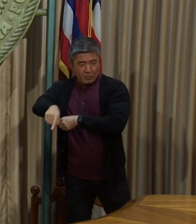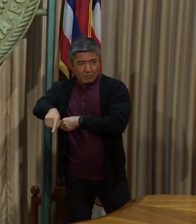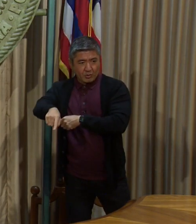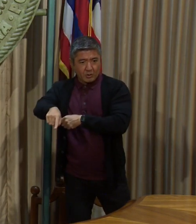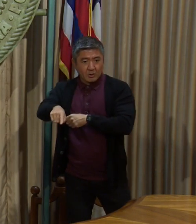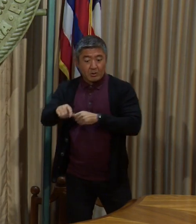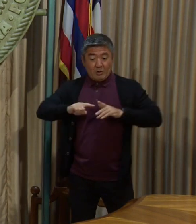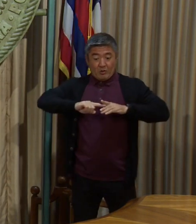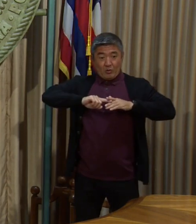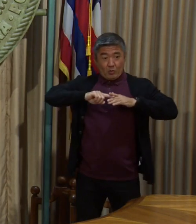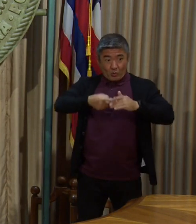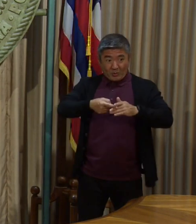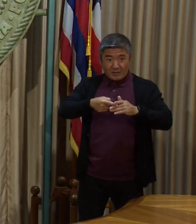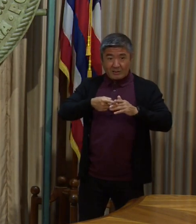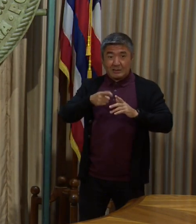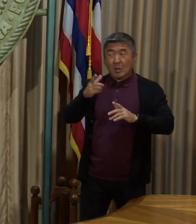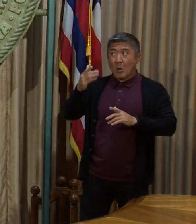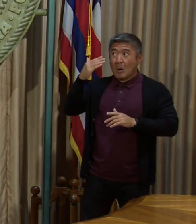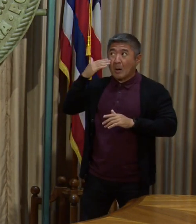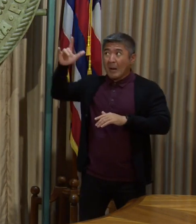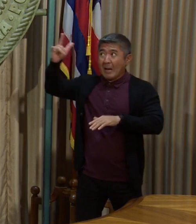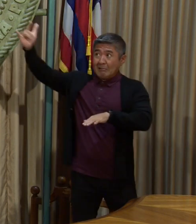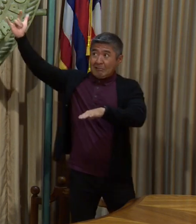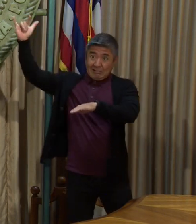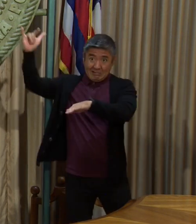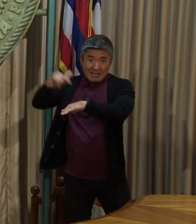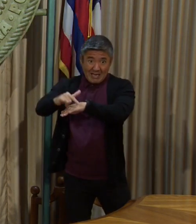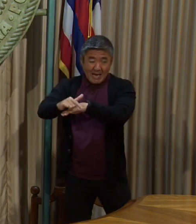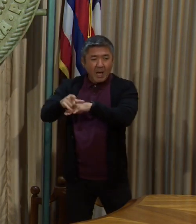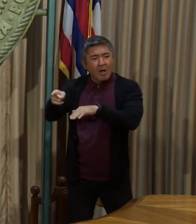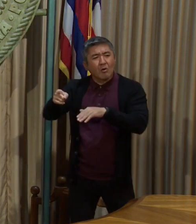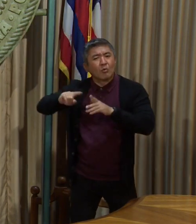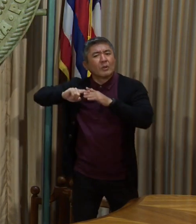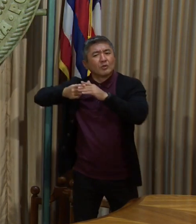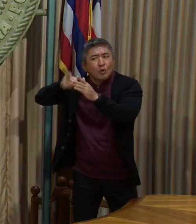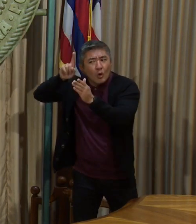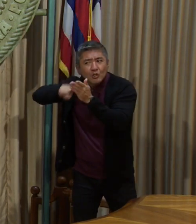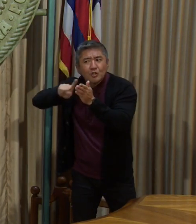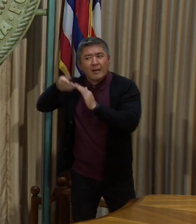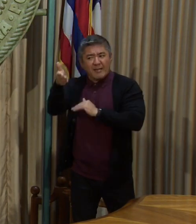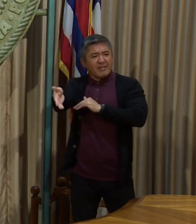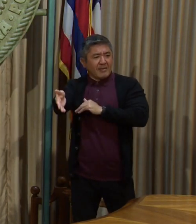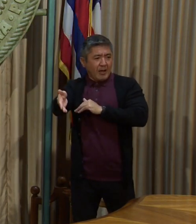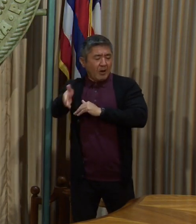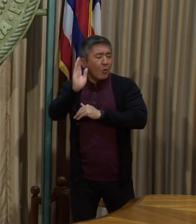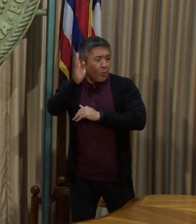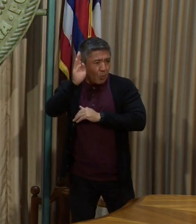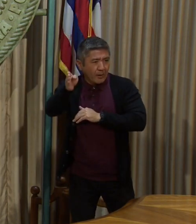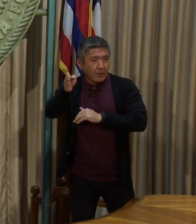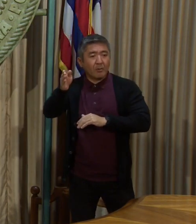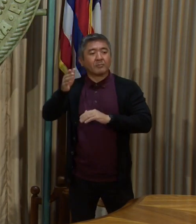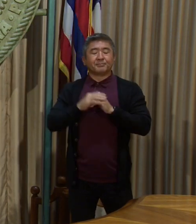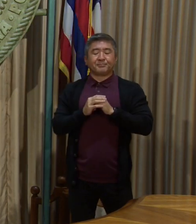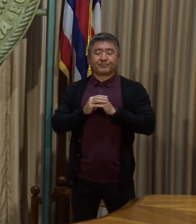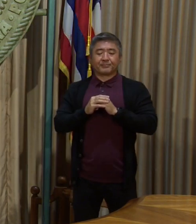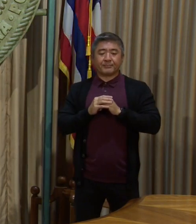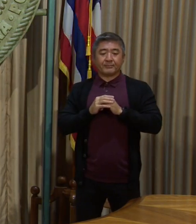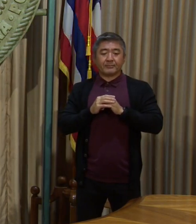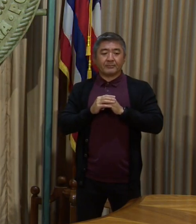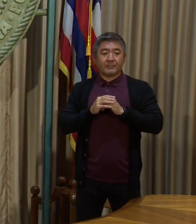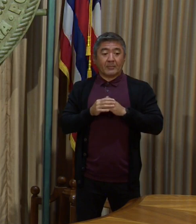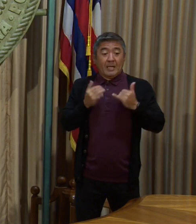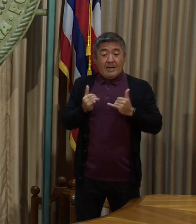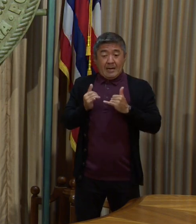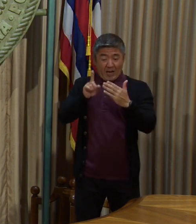program for Trans-Pacific, we certainly would be looking to implement that. In terms of screening at the